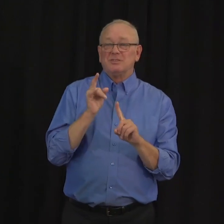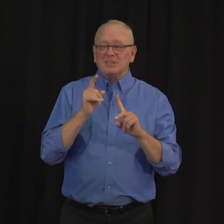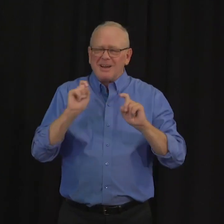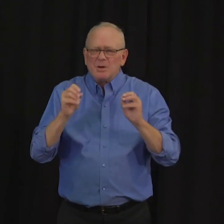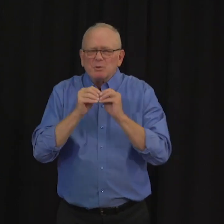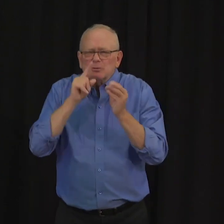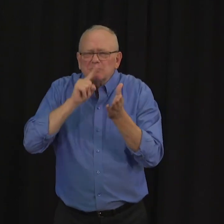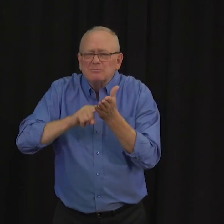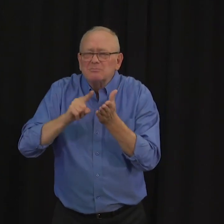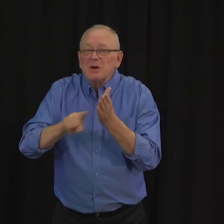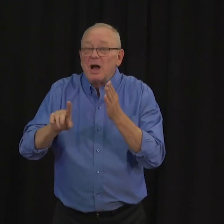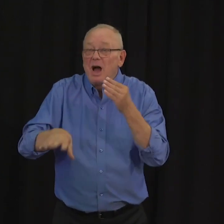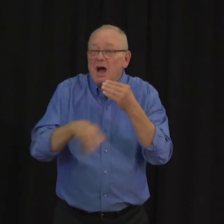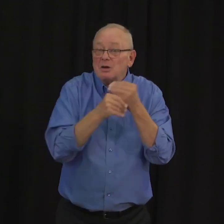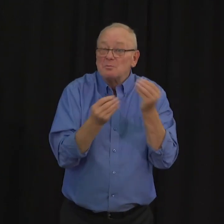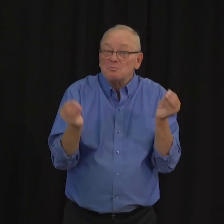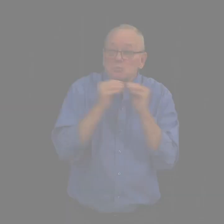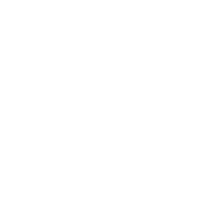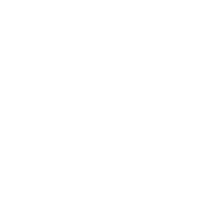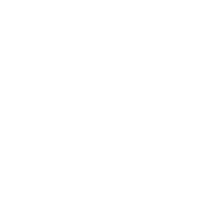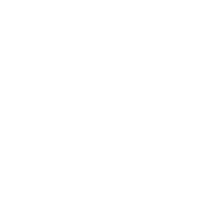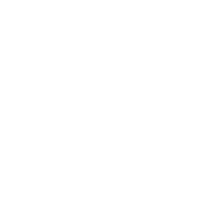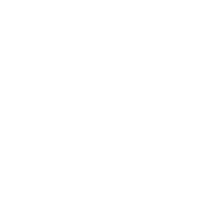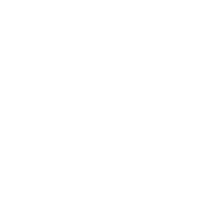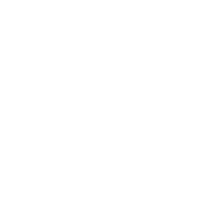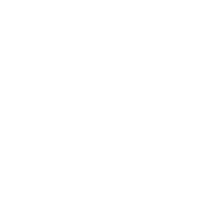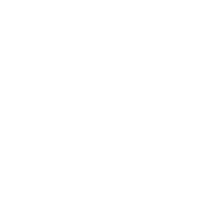forward that are additional to what we're currently doing.